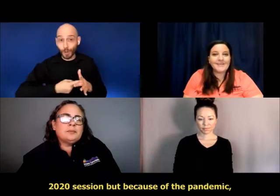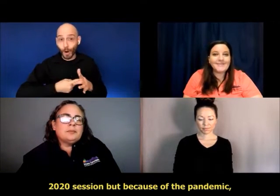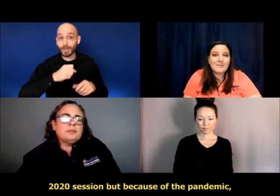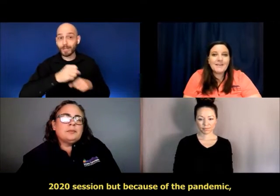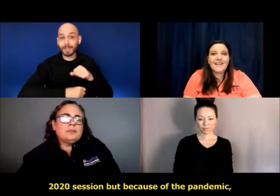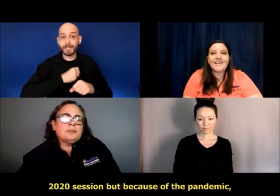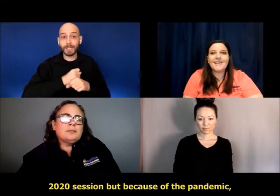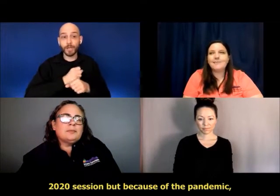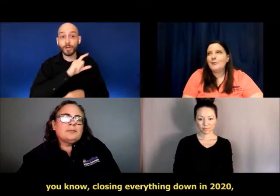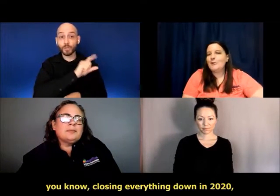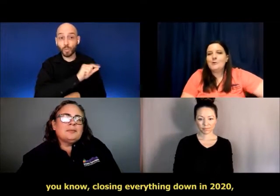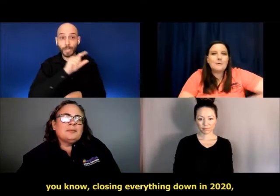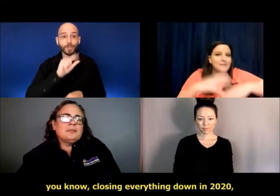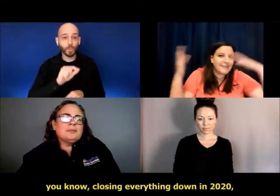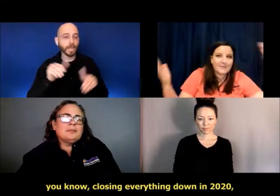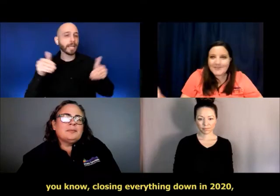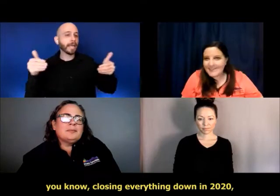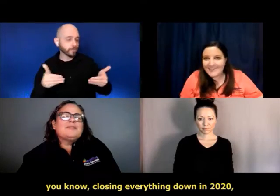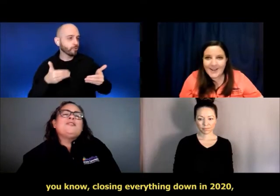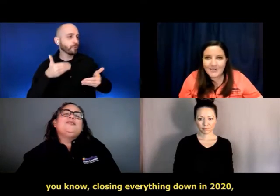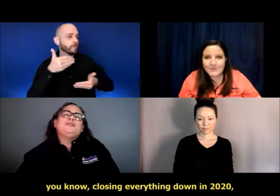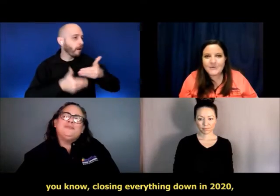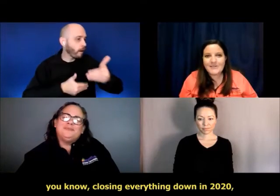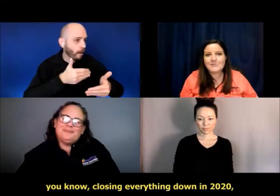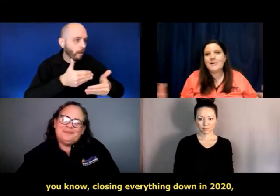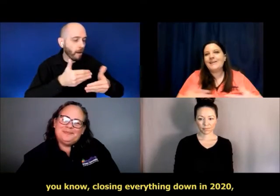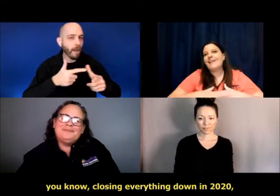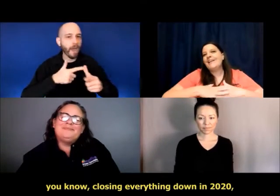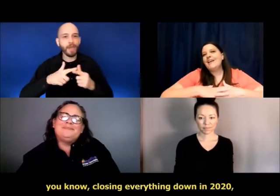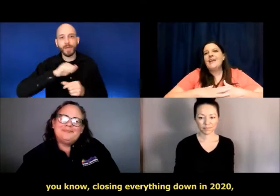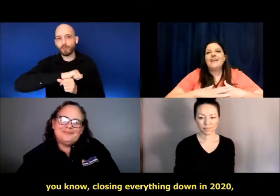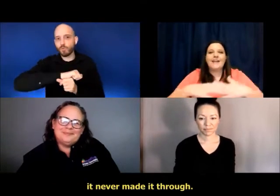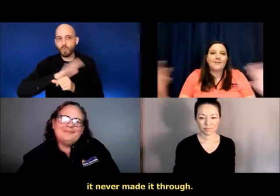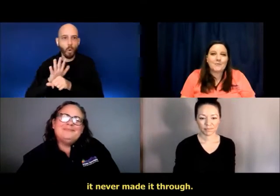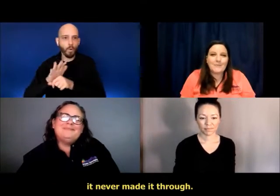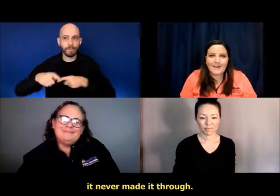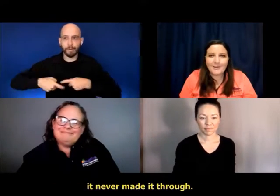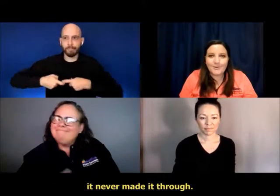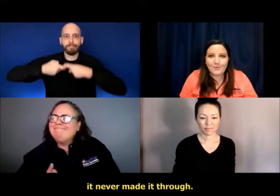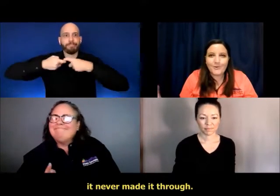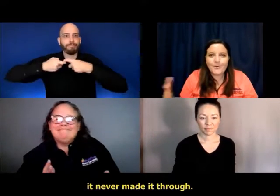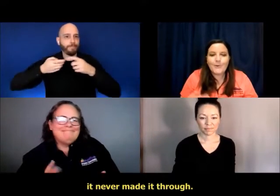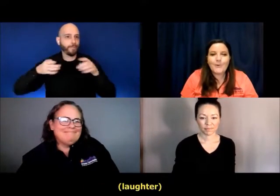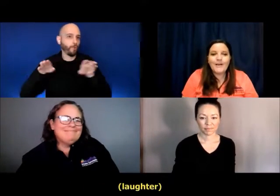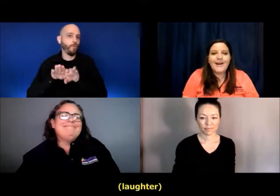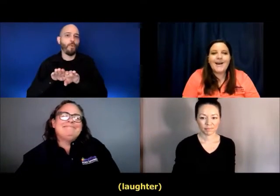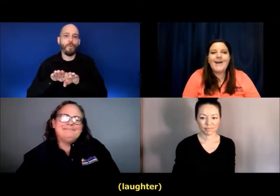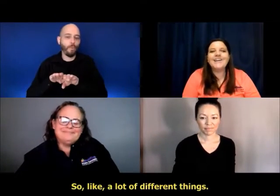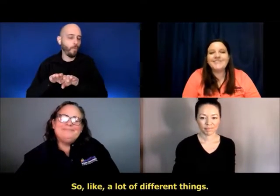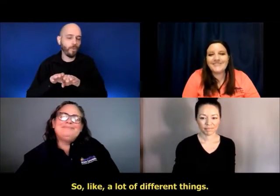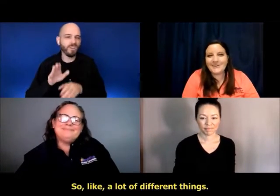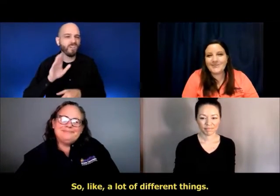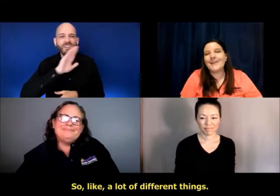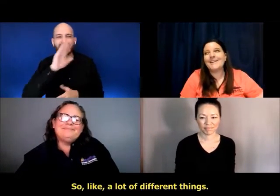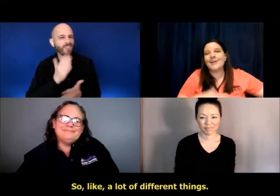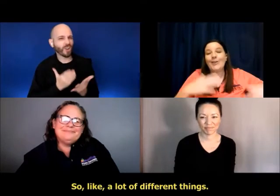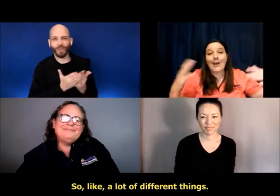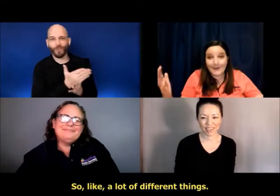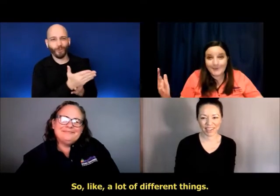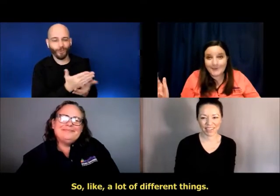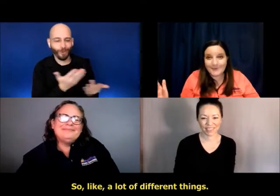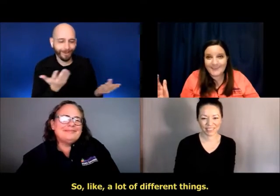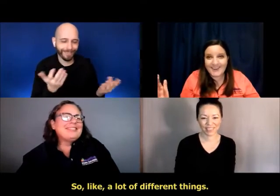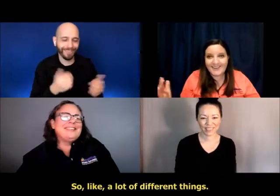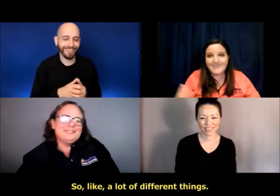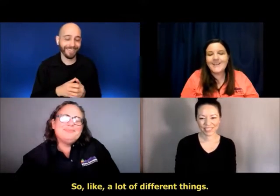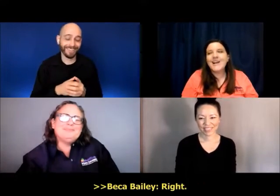the pandemic, you know, closing everything down in 2020, it never made it through. Um, so like a